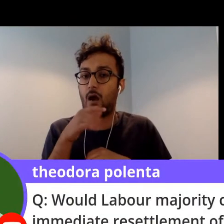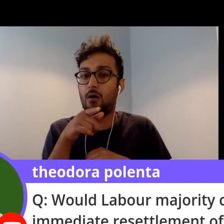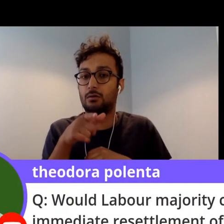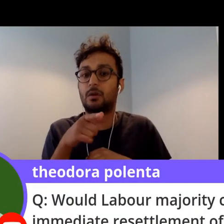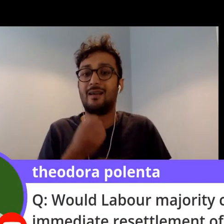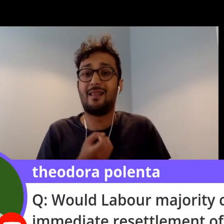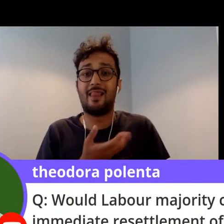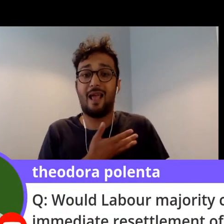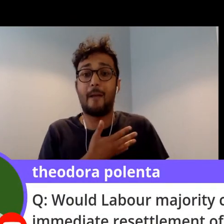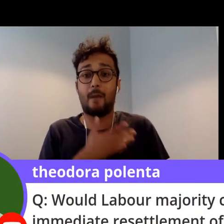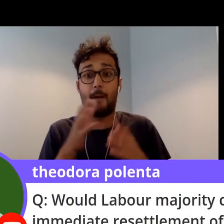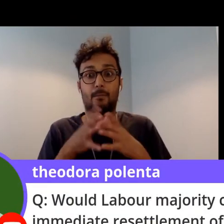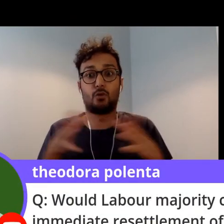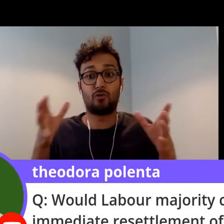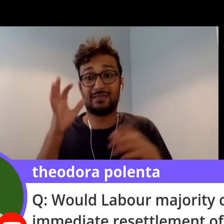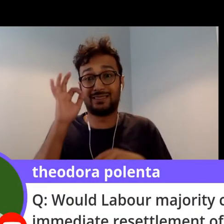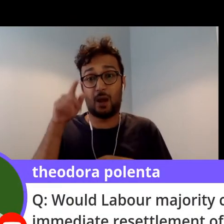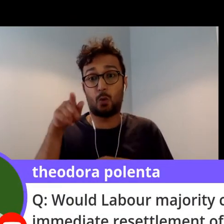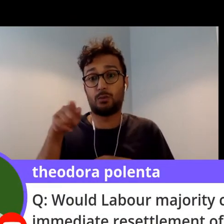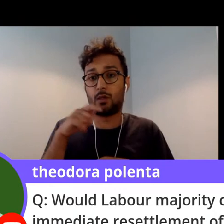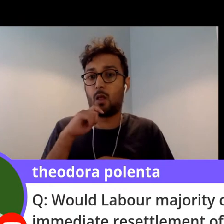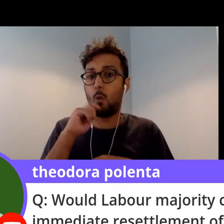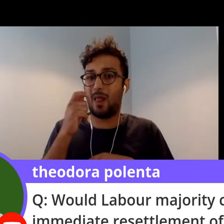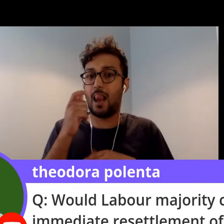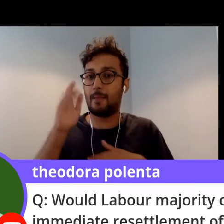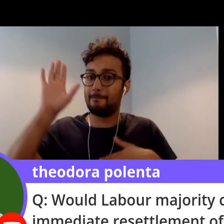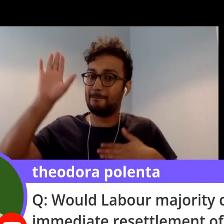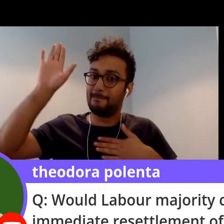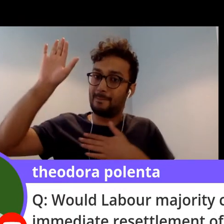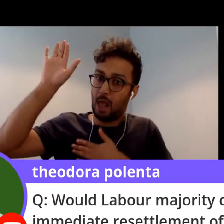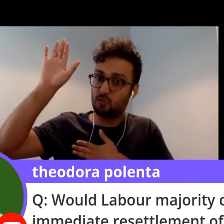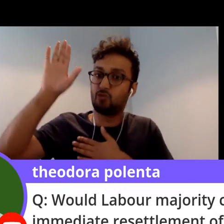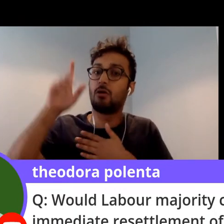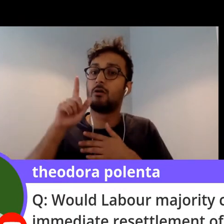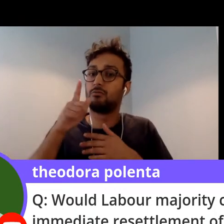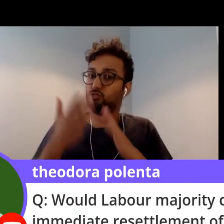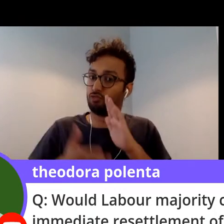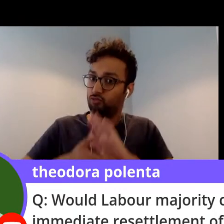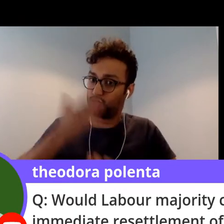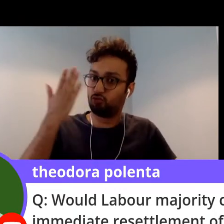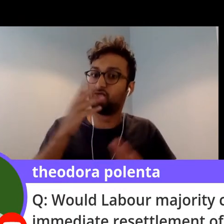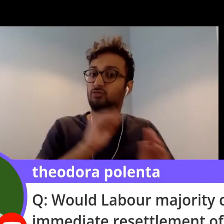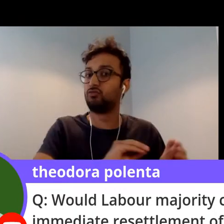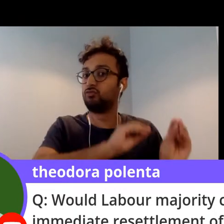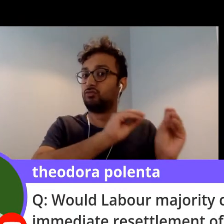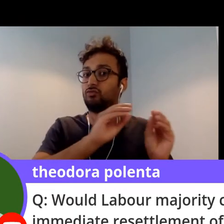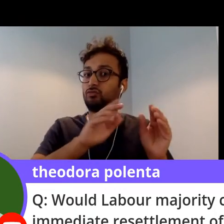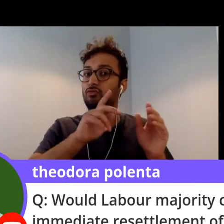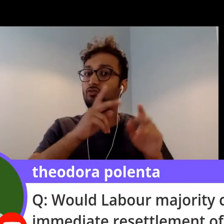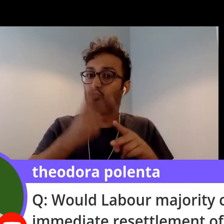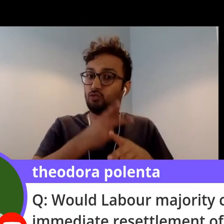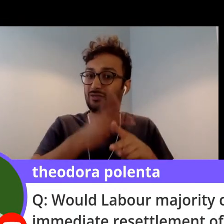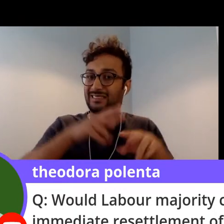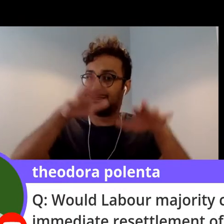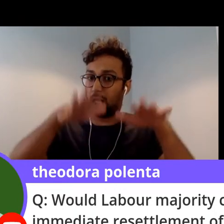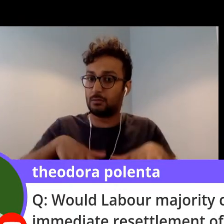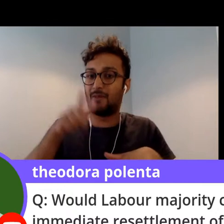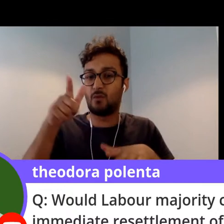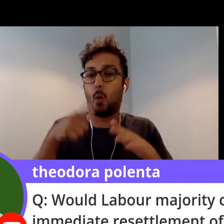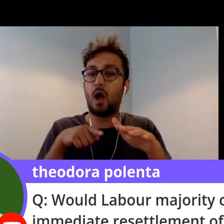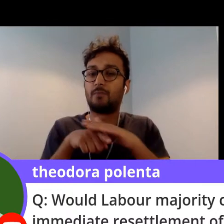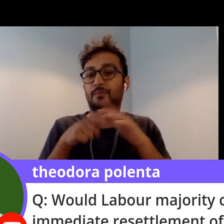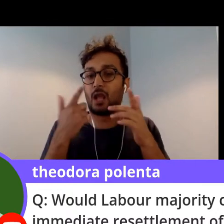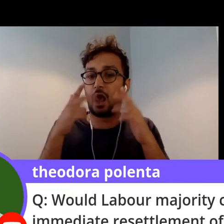councils make a pledge for the immediate resettlement of asylum seekers from the Asian hotspot camps to their